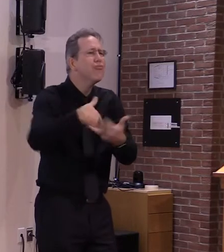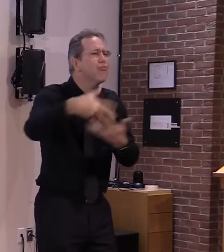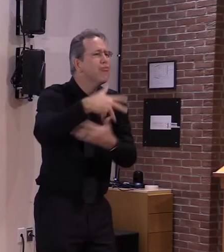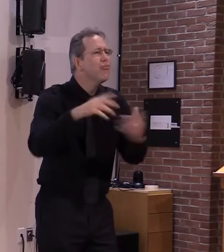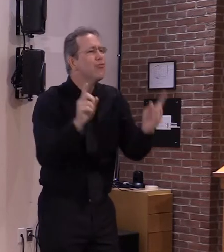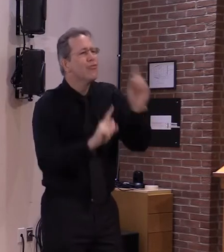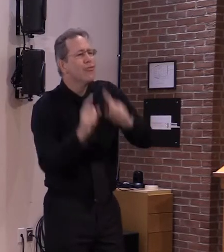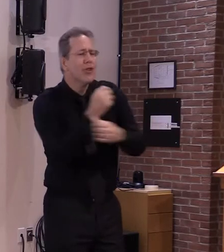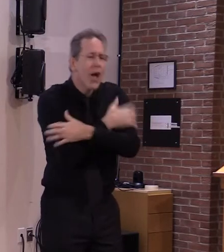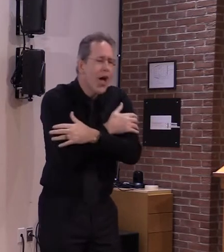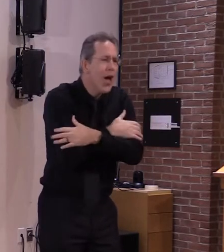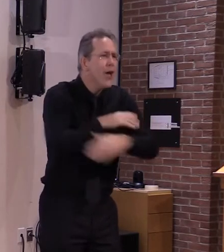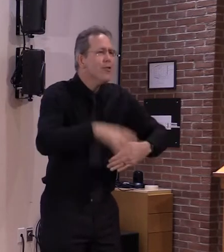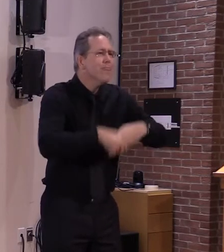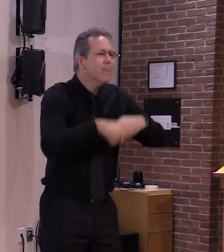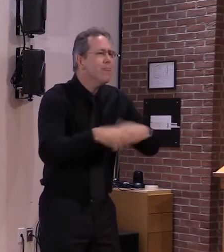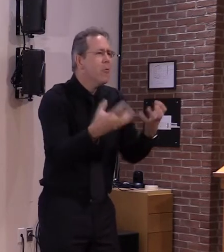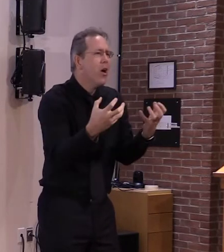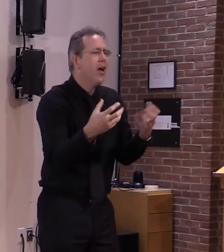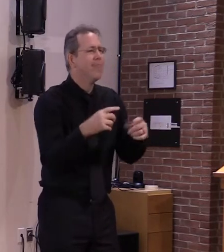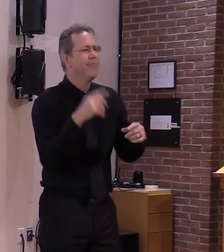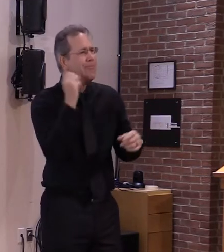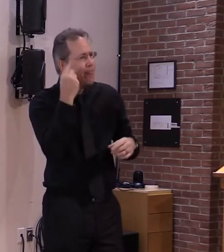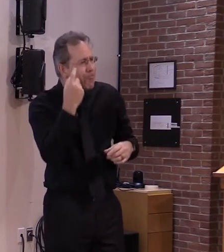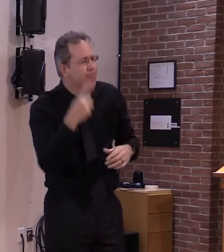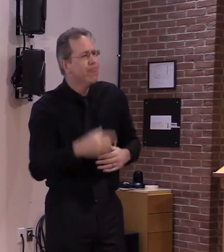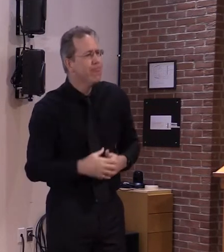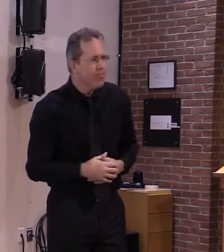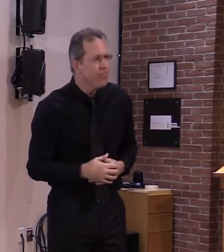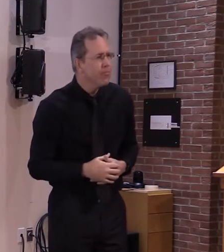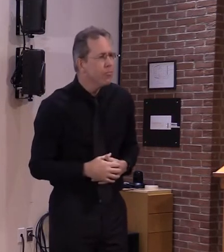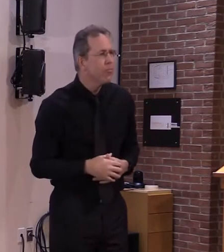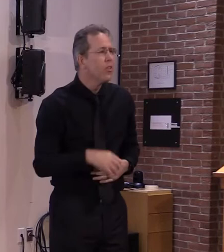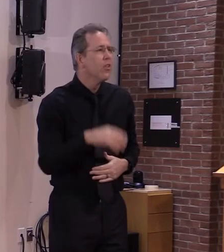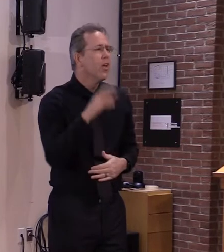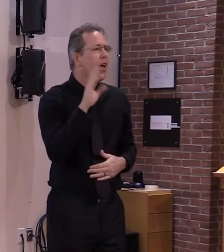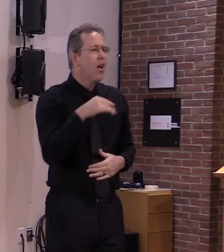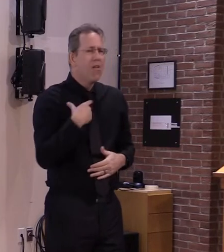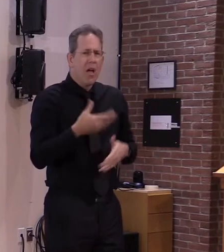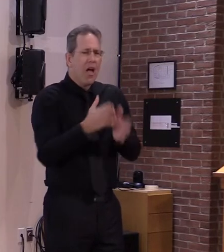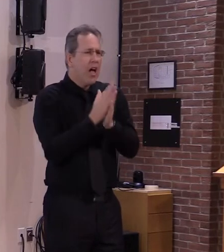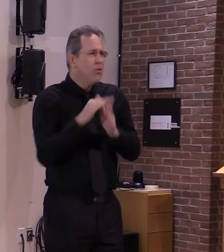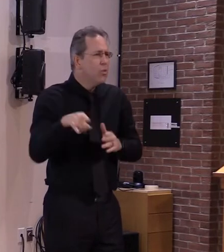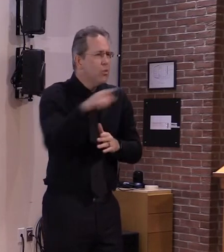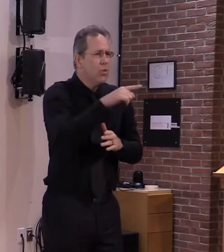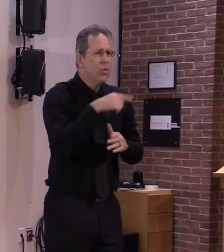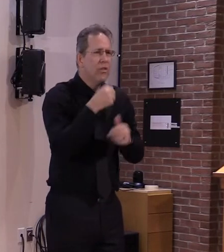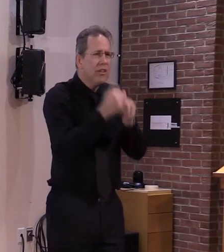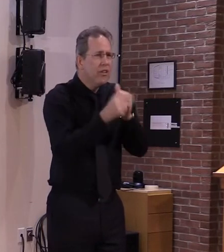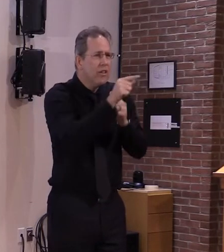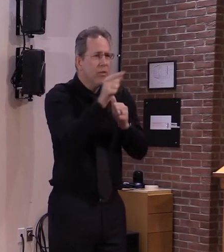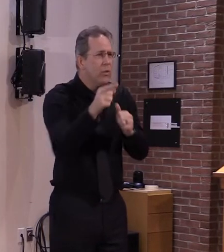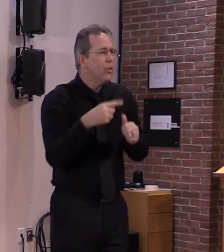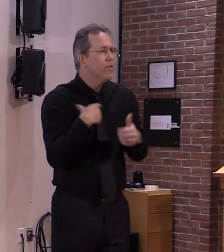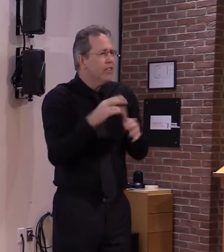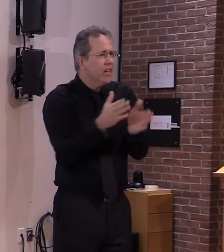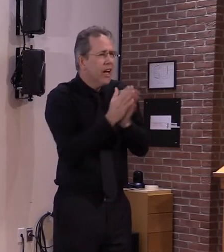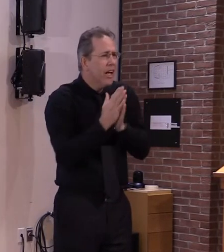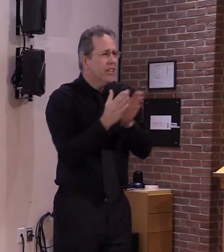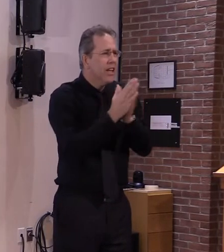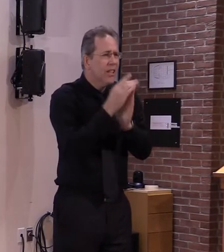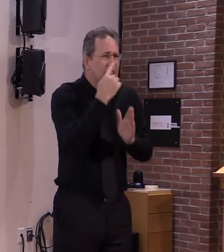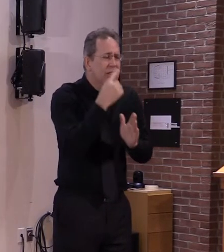and I know I've asked a lot of you over the last nine months in asking you to do just a little more